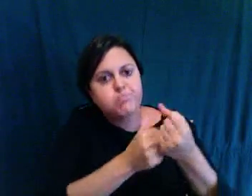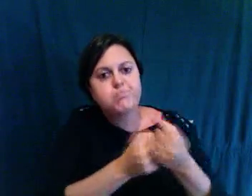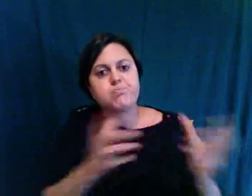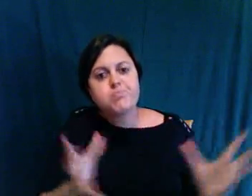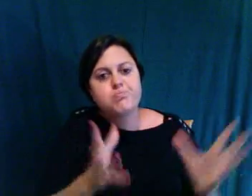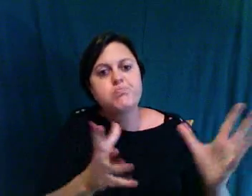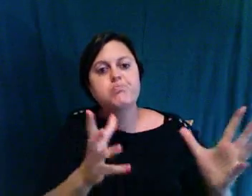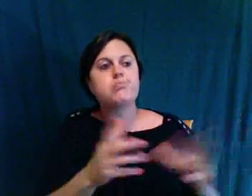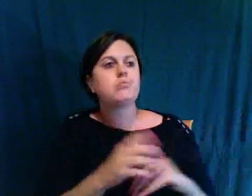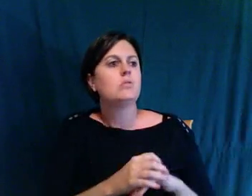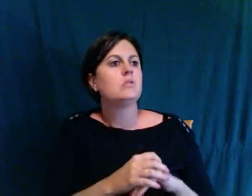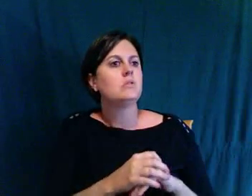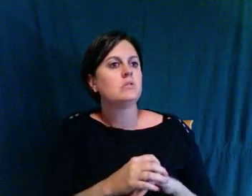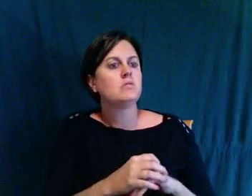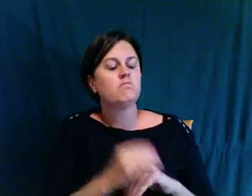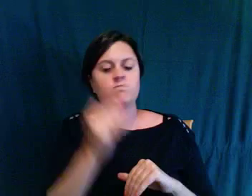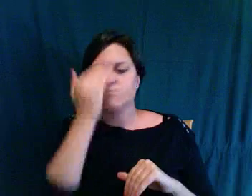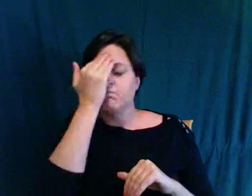that the two of you could do equally the same.